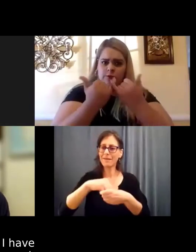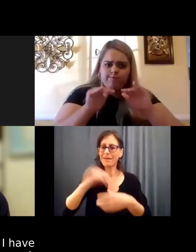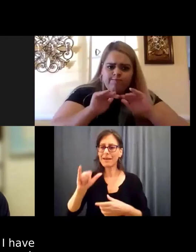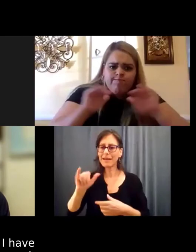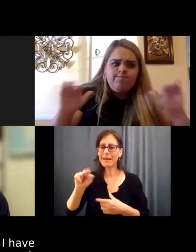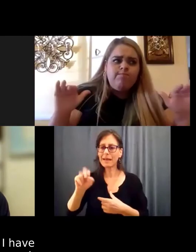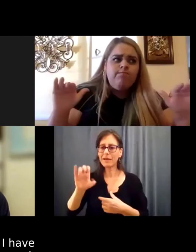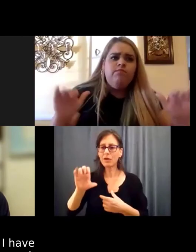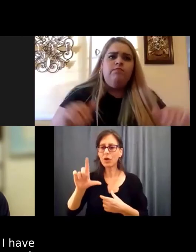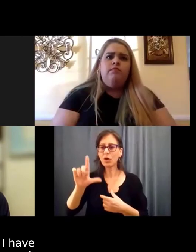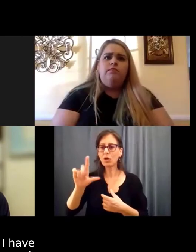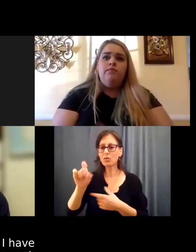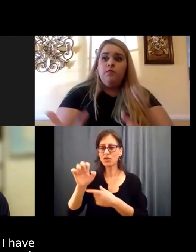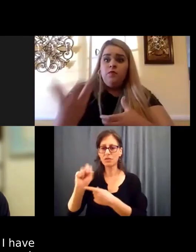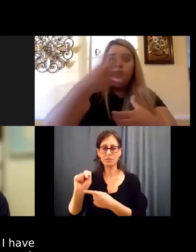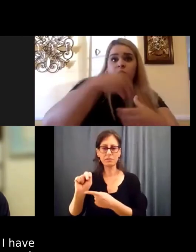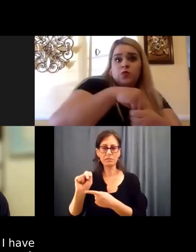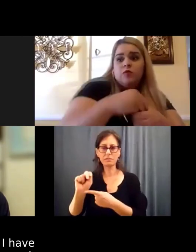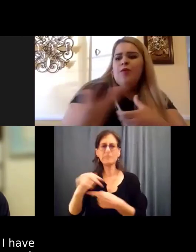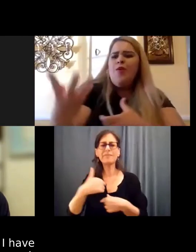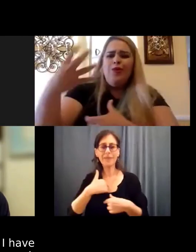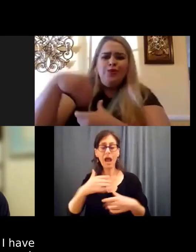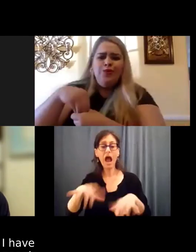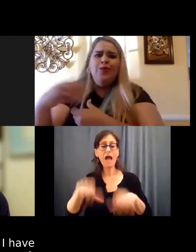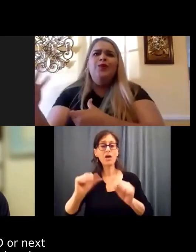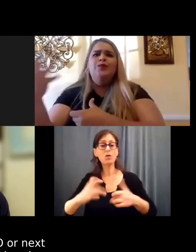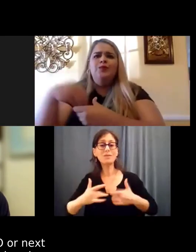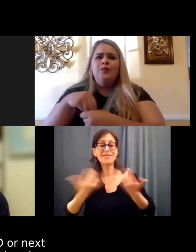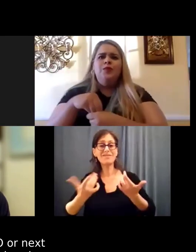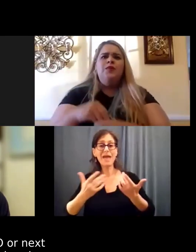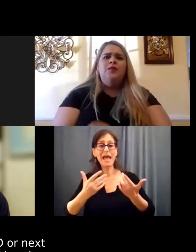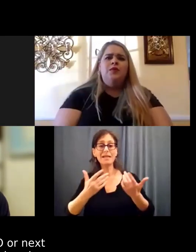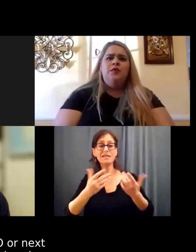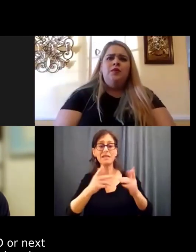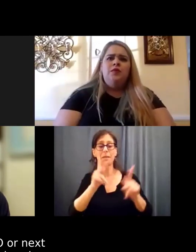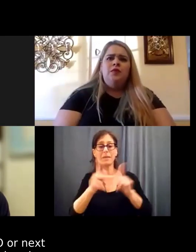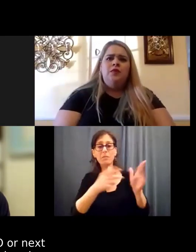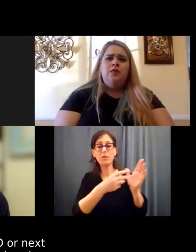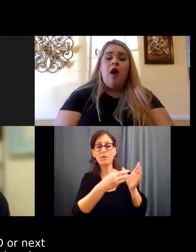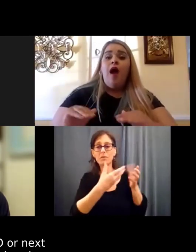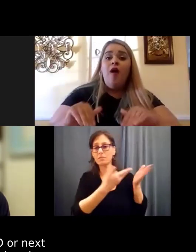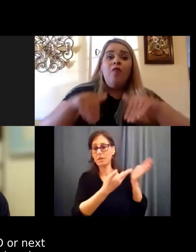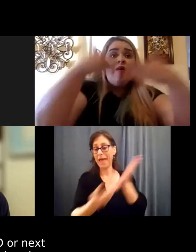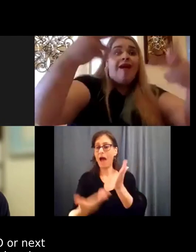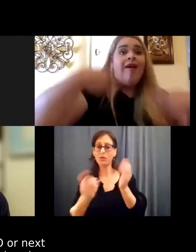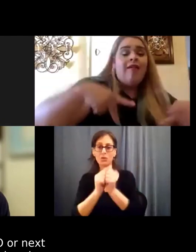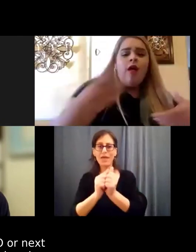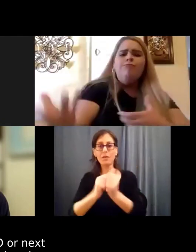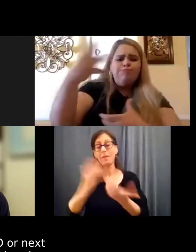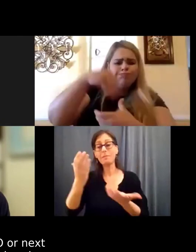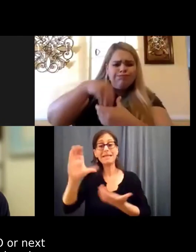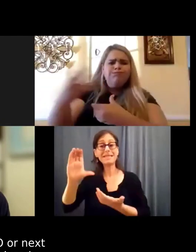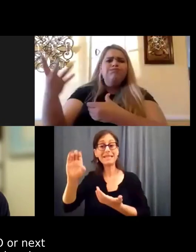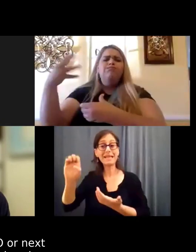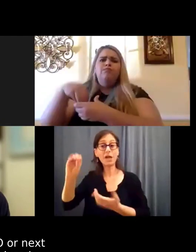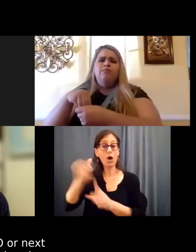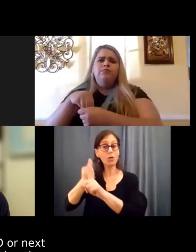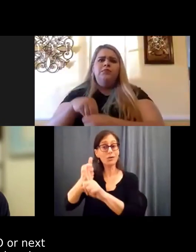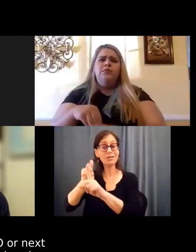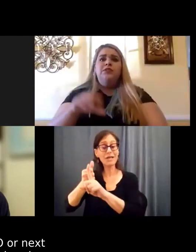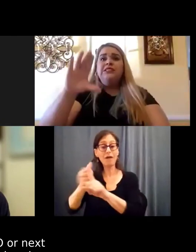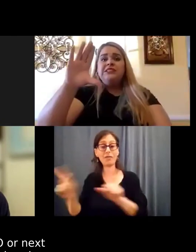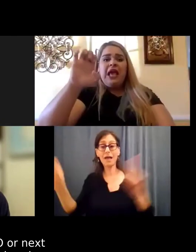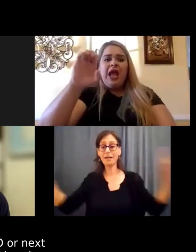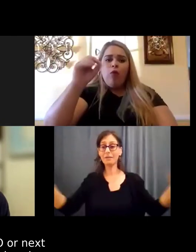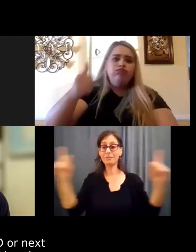creating inclusion is, I have events where I bring people out together. So you could be a CEO, or you could be next to an individual